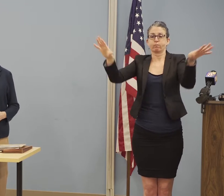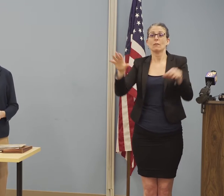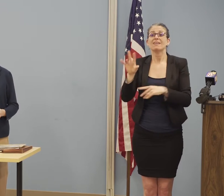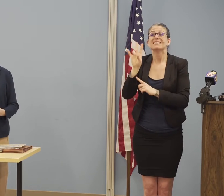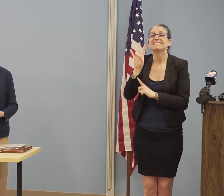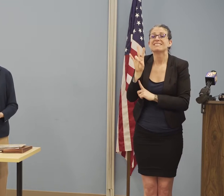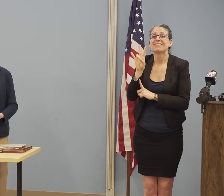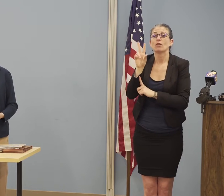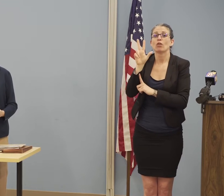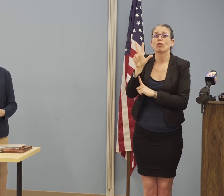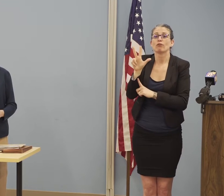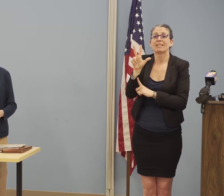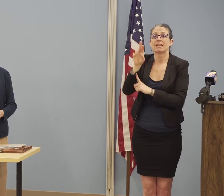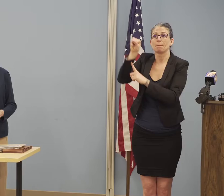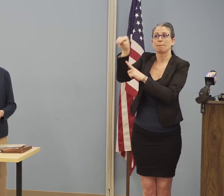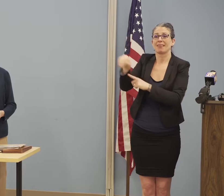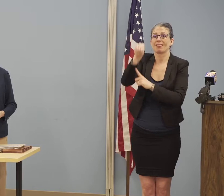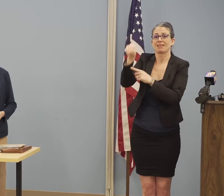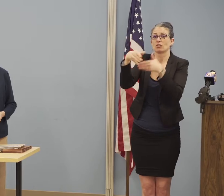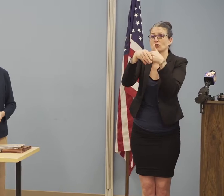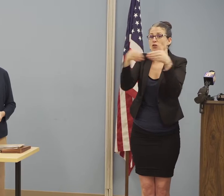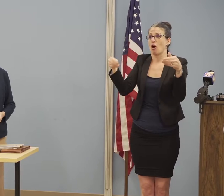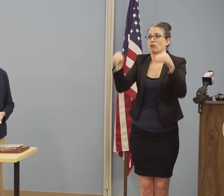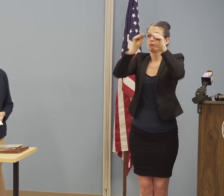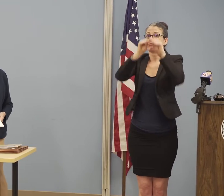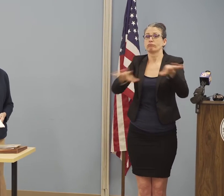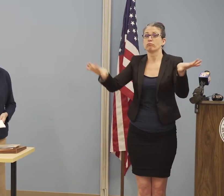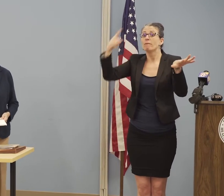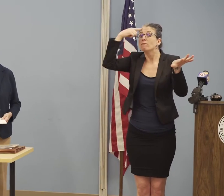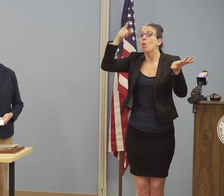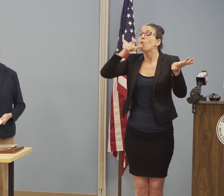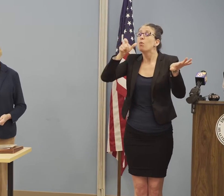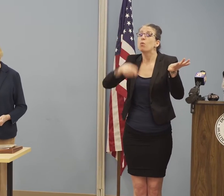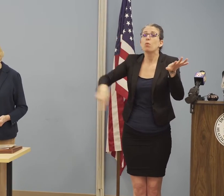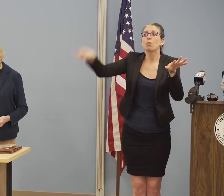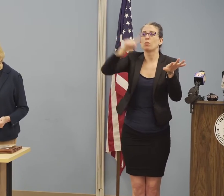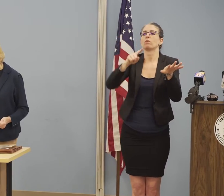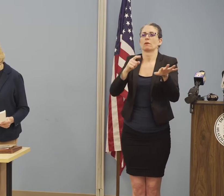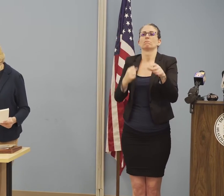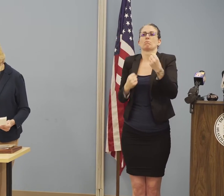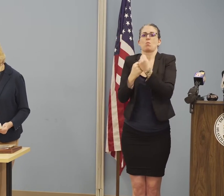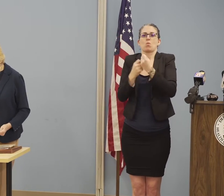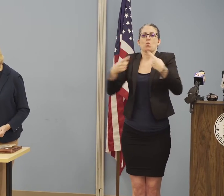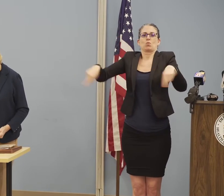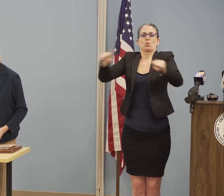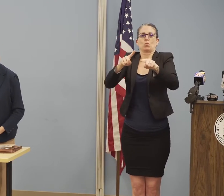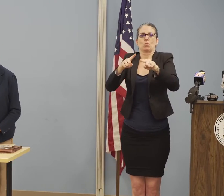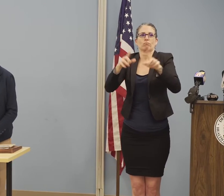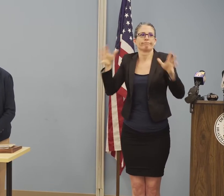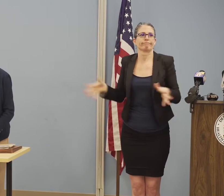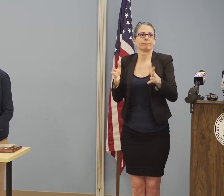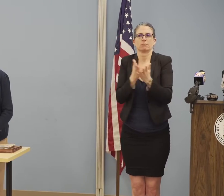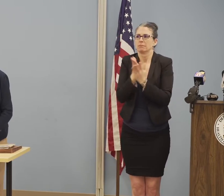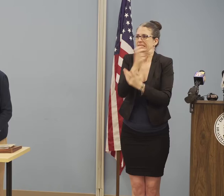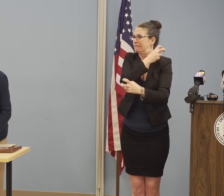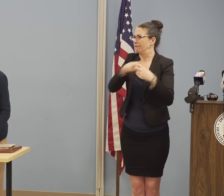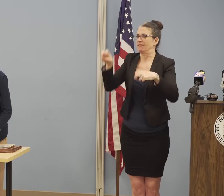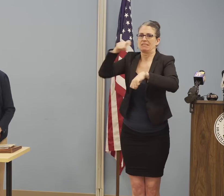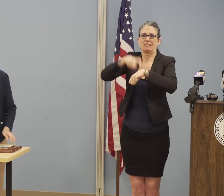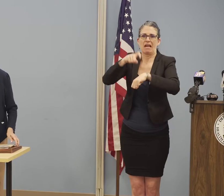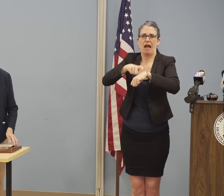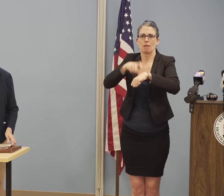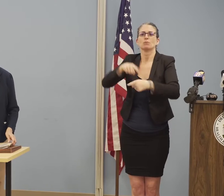focused on our response to the COVID-19 outbreak and to mitigating its effects.